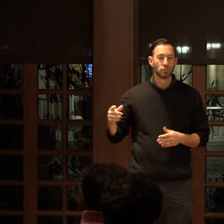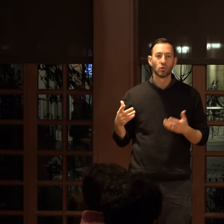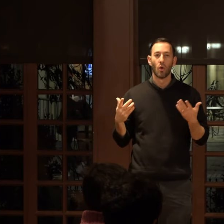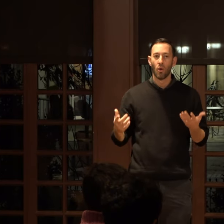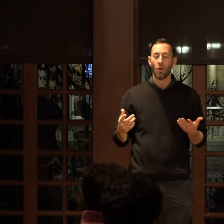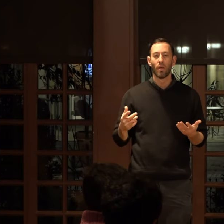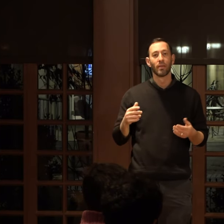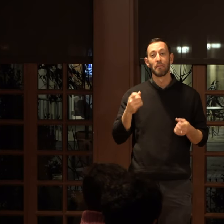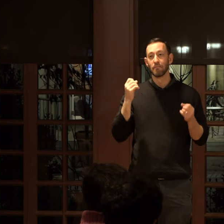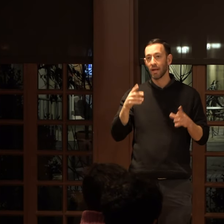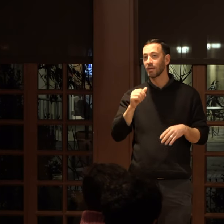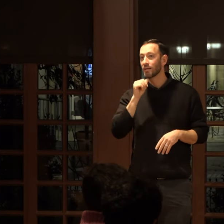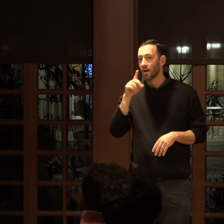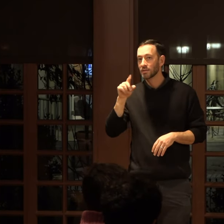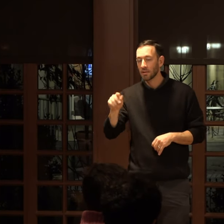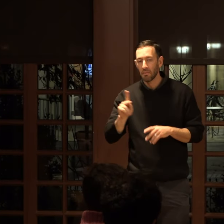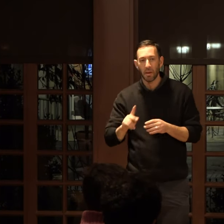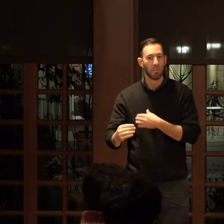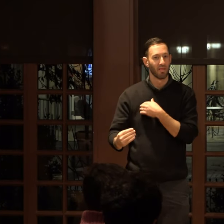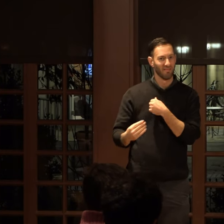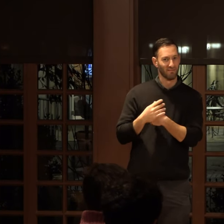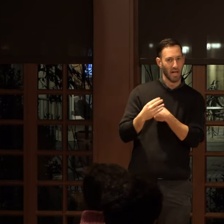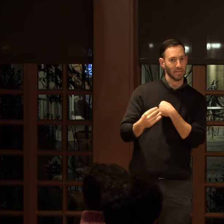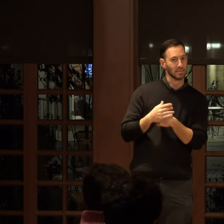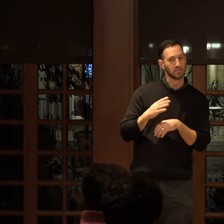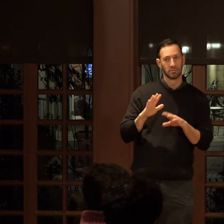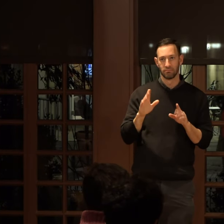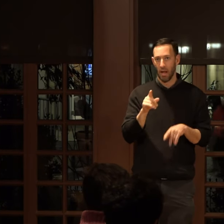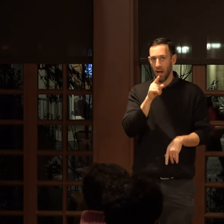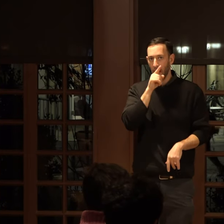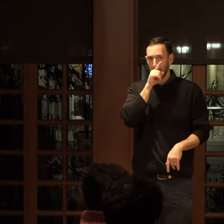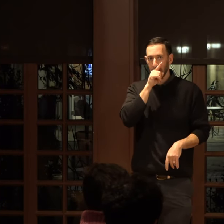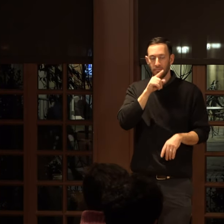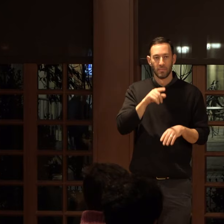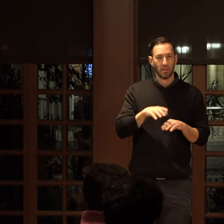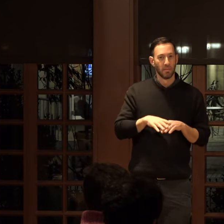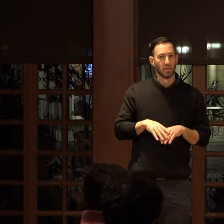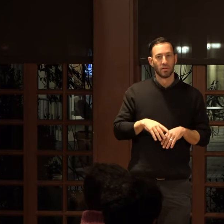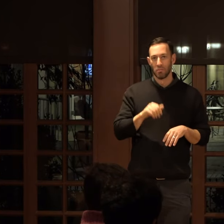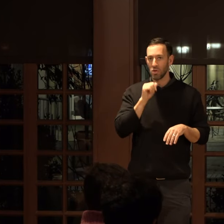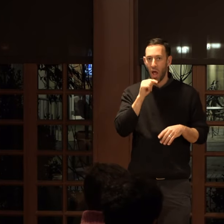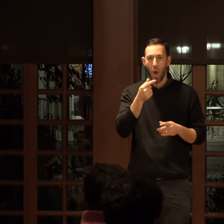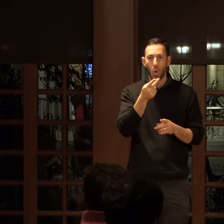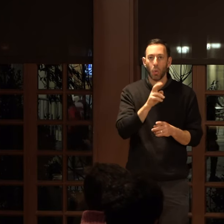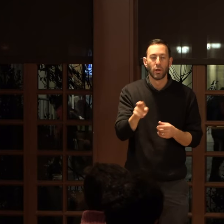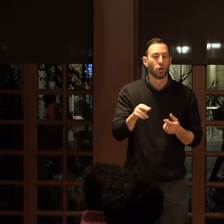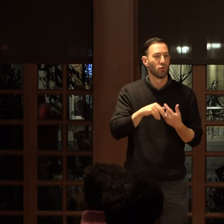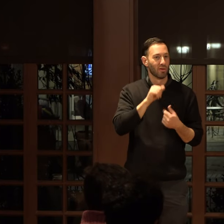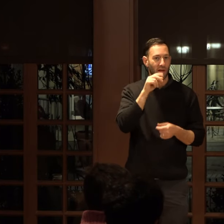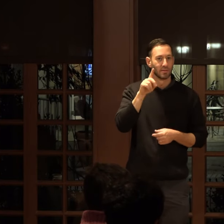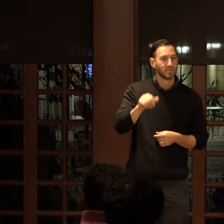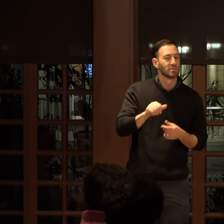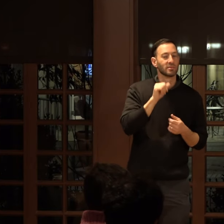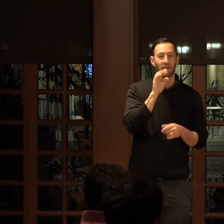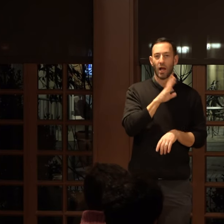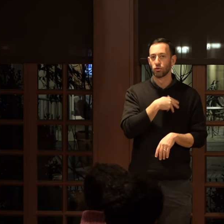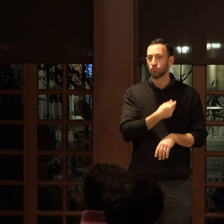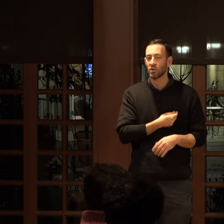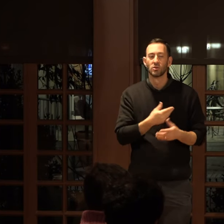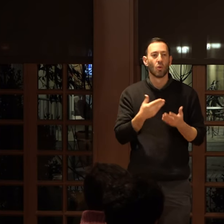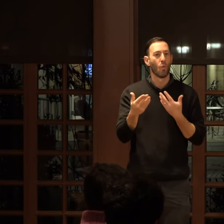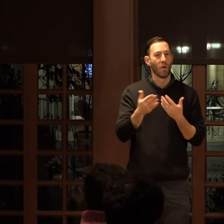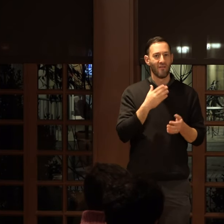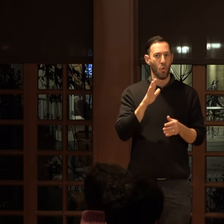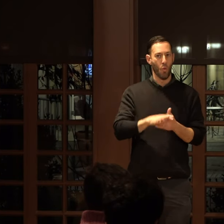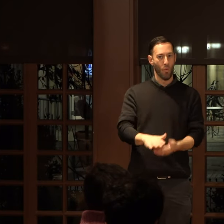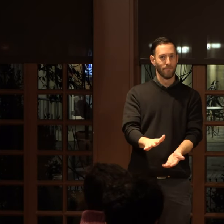and so there were non-disabled folks advising me to, to be non-disabled and non-queer and non-trans or whatever on paper,